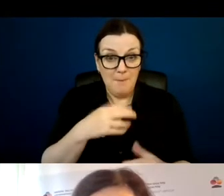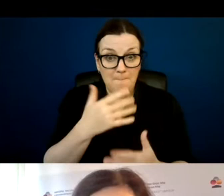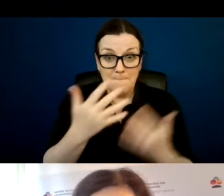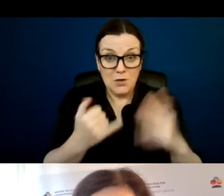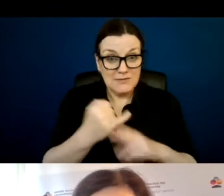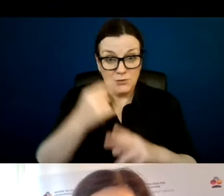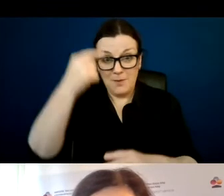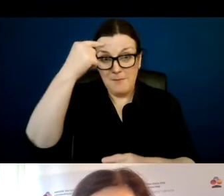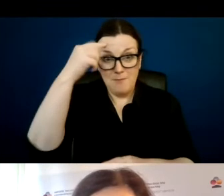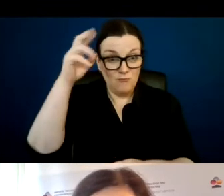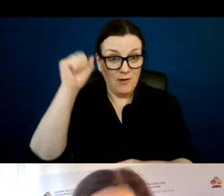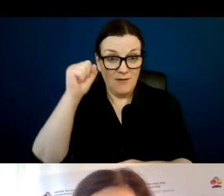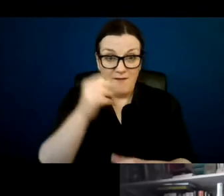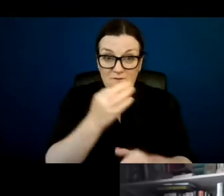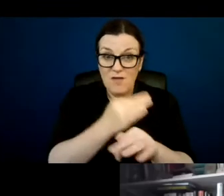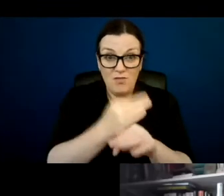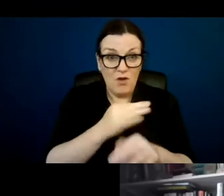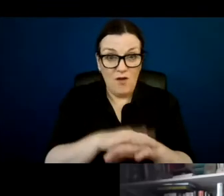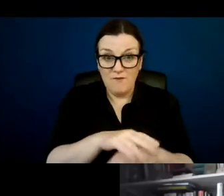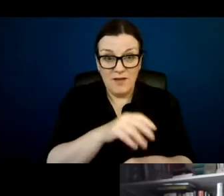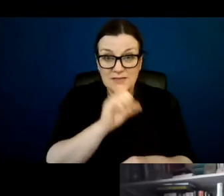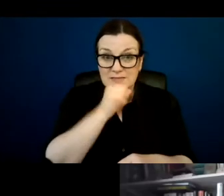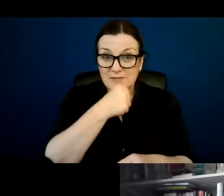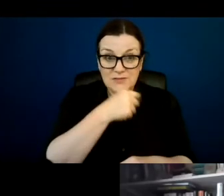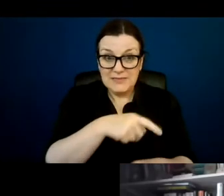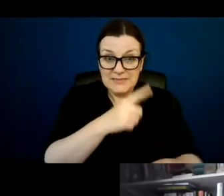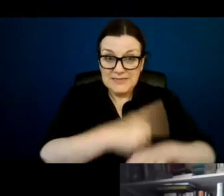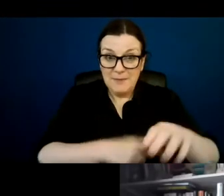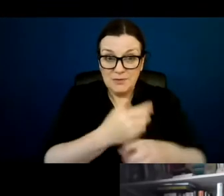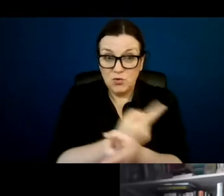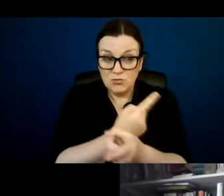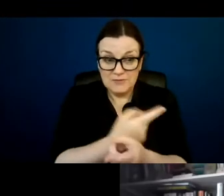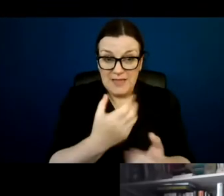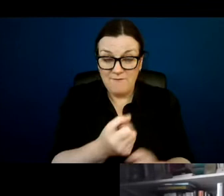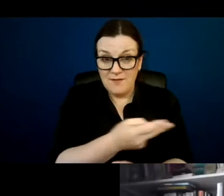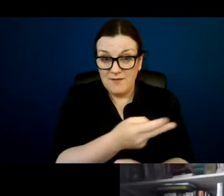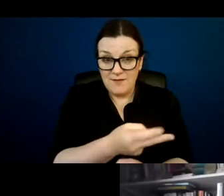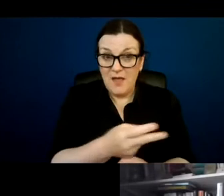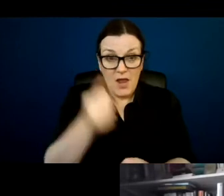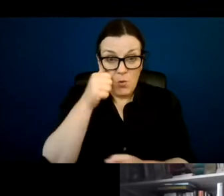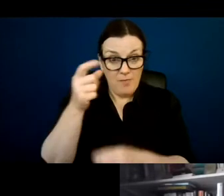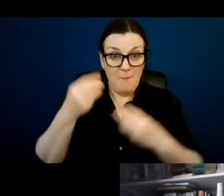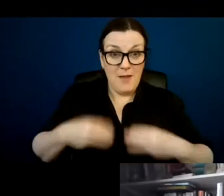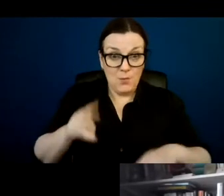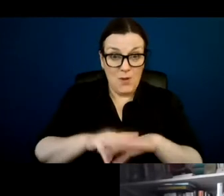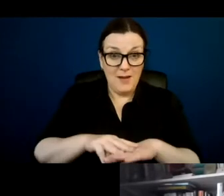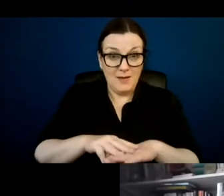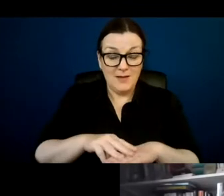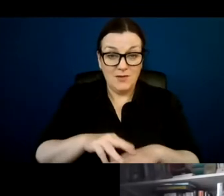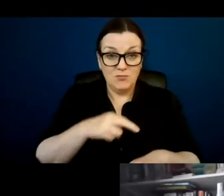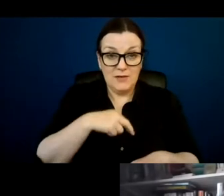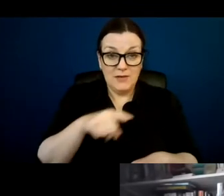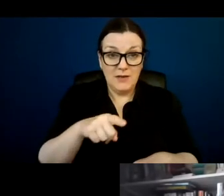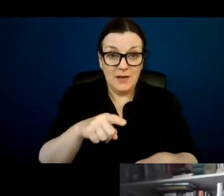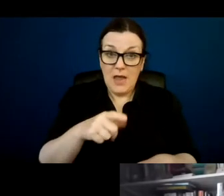a father of two profoundly disabled daughters saying, and I mean, I know the man well, meaning it, I would love to know whether